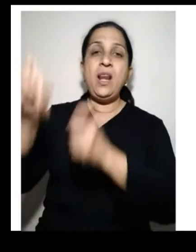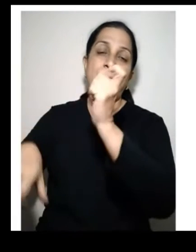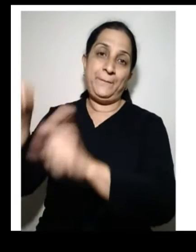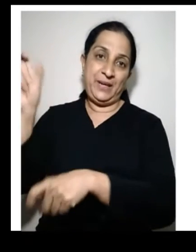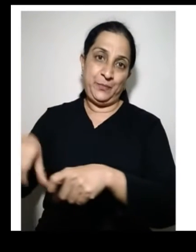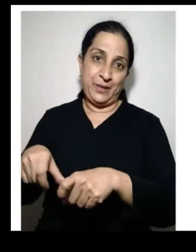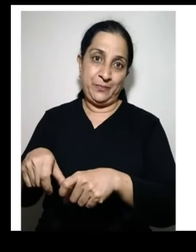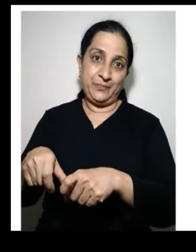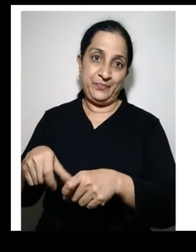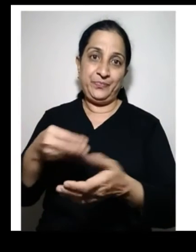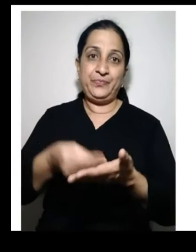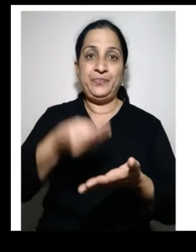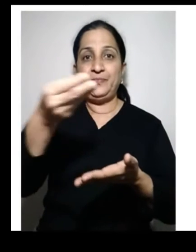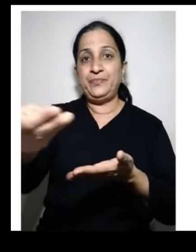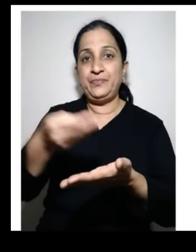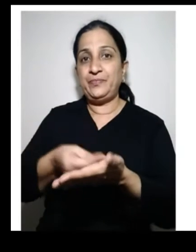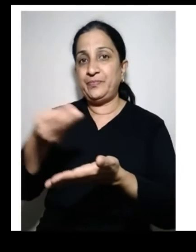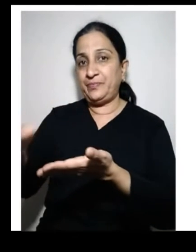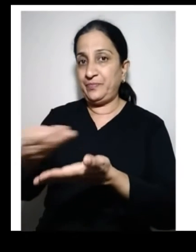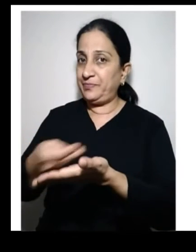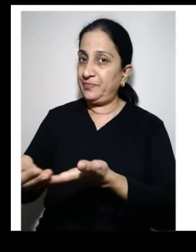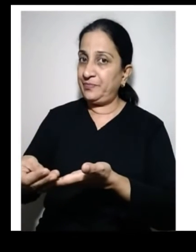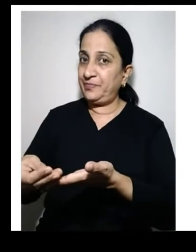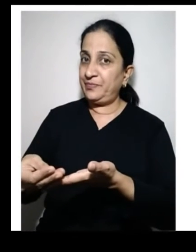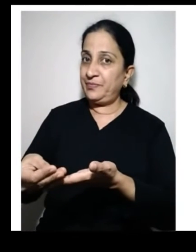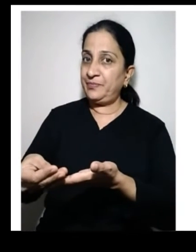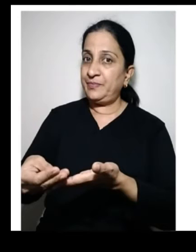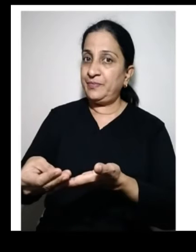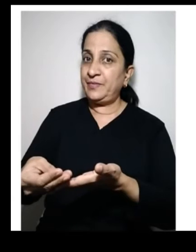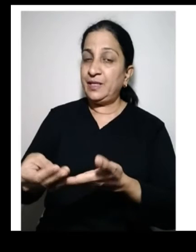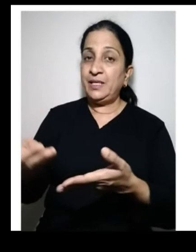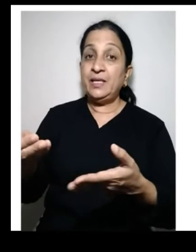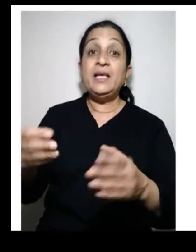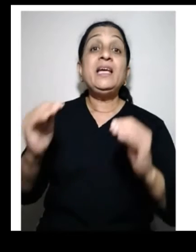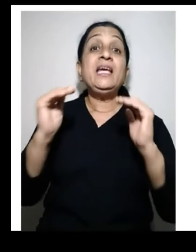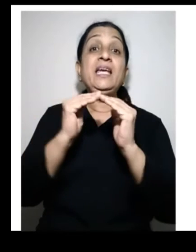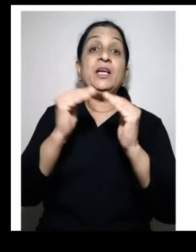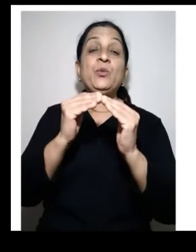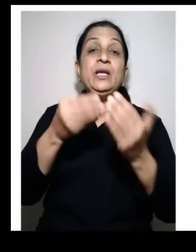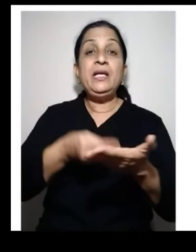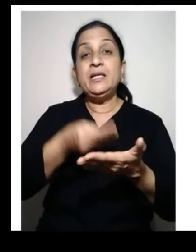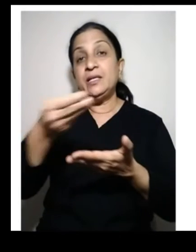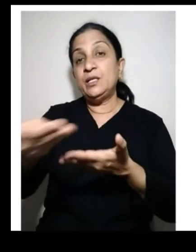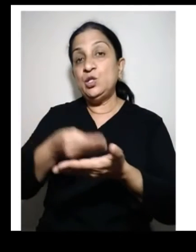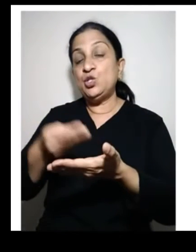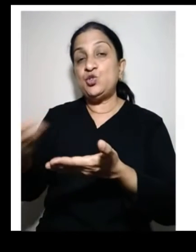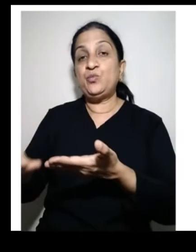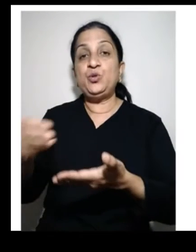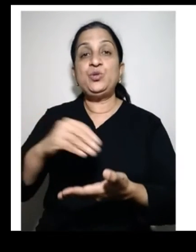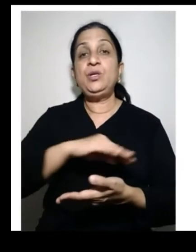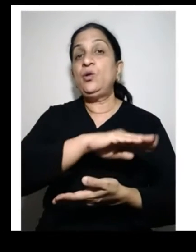all people. Third, is, it distributes equally